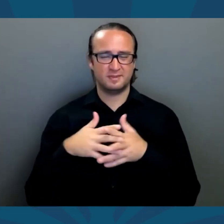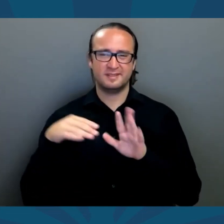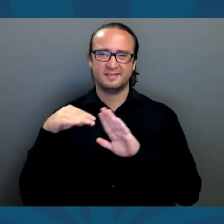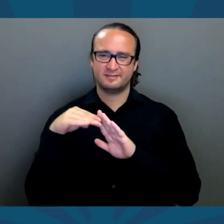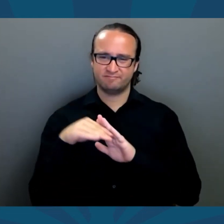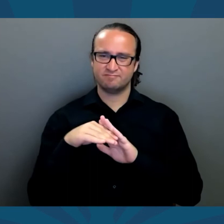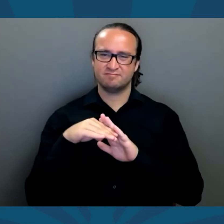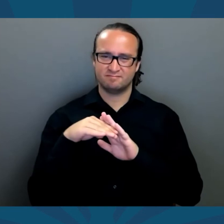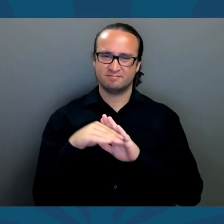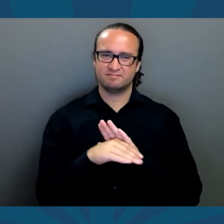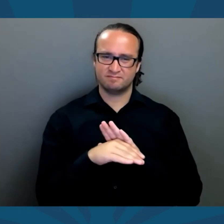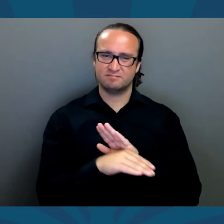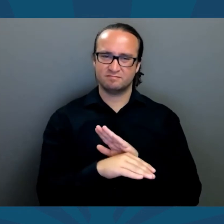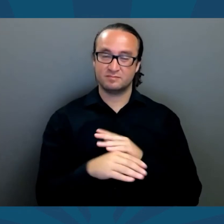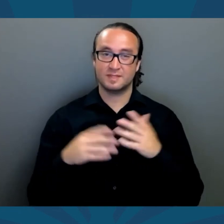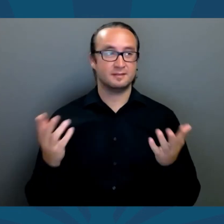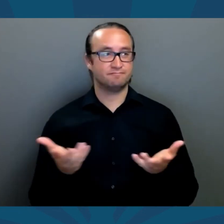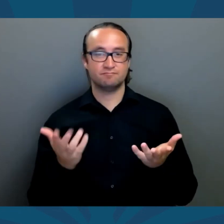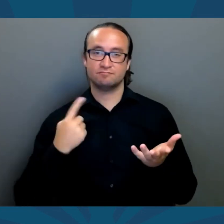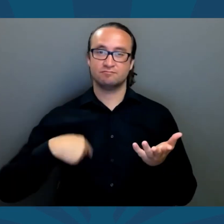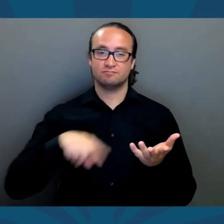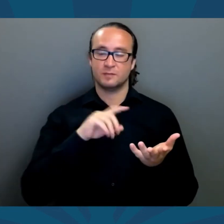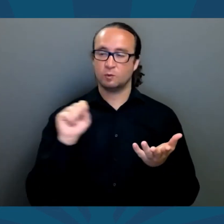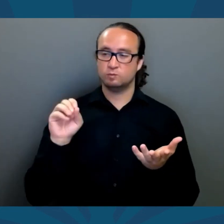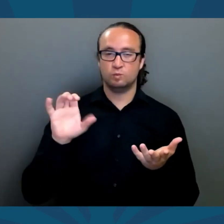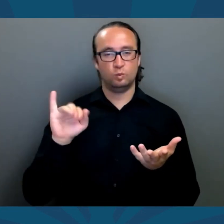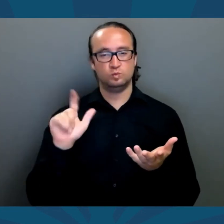For far too long, America has been declining.